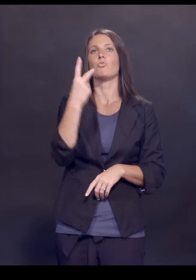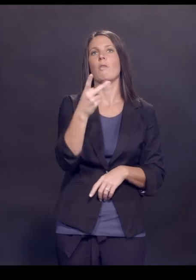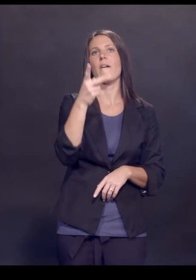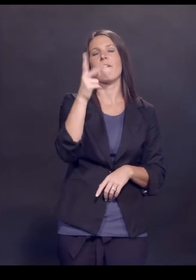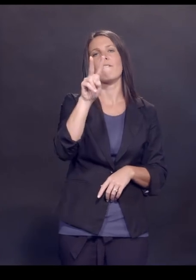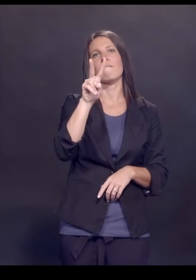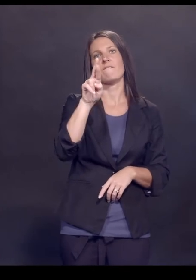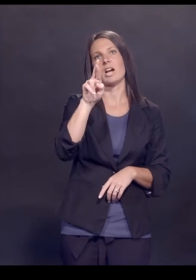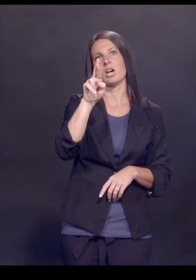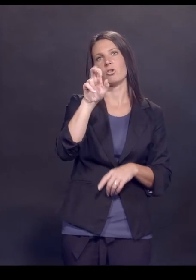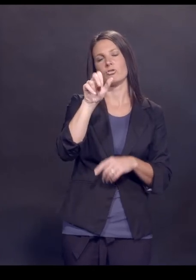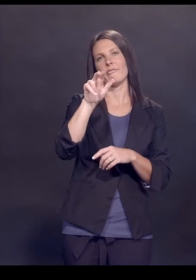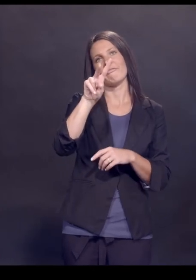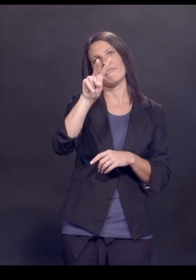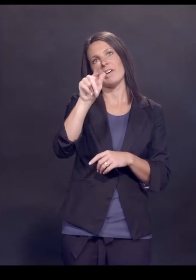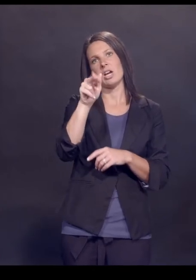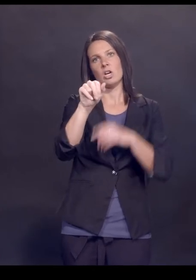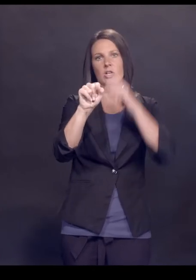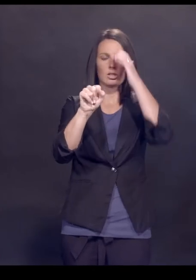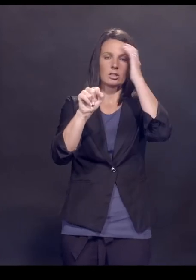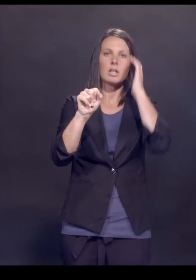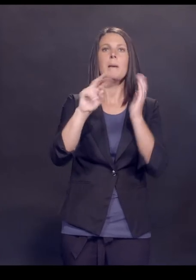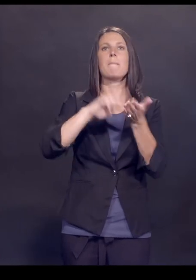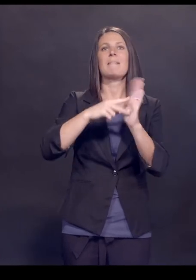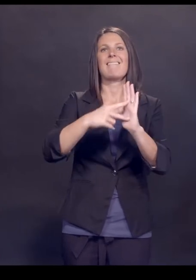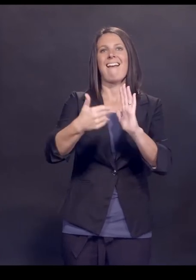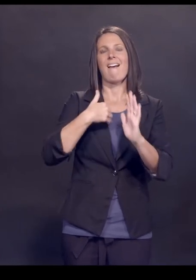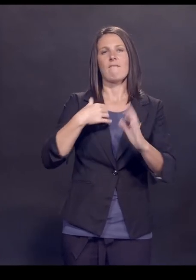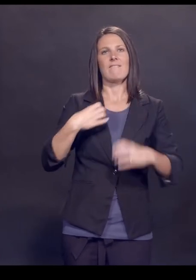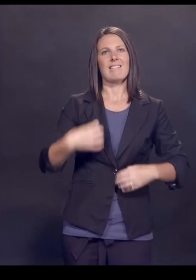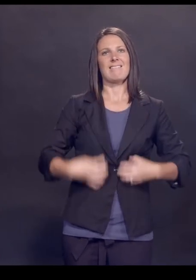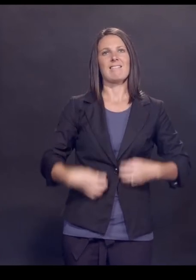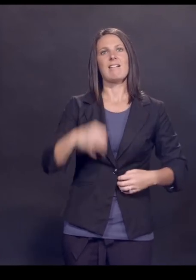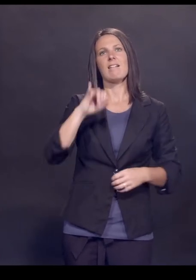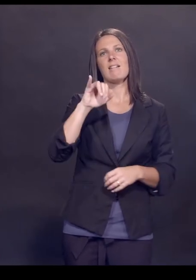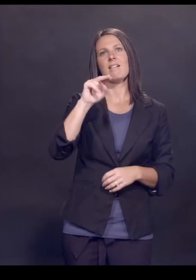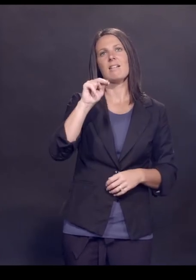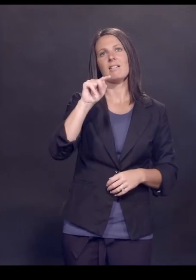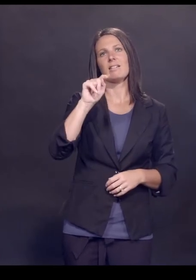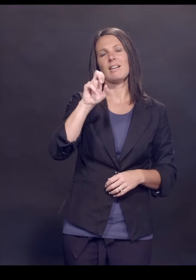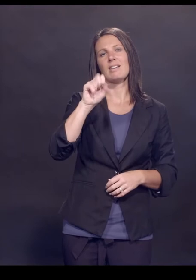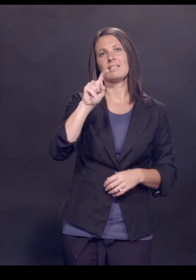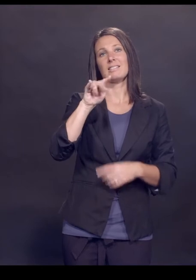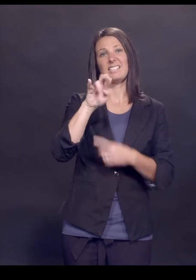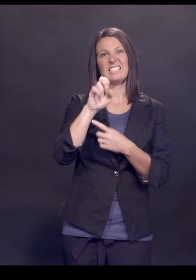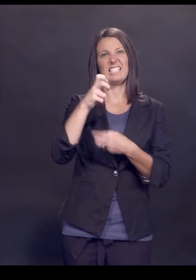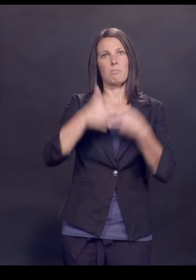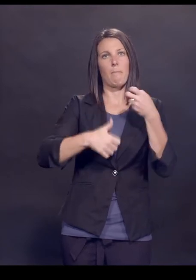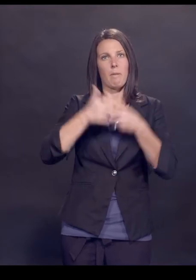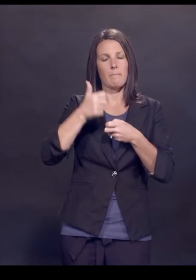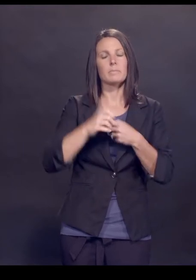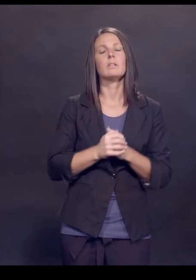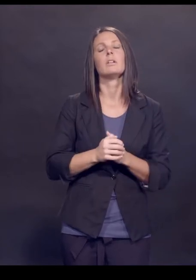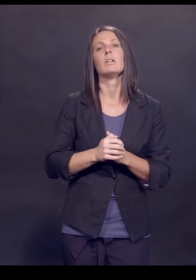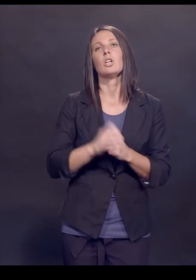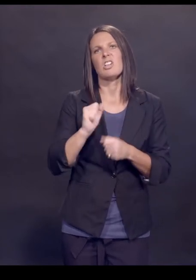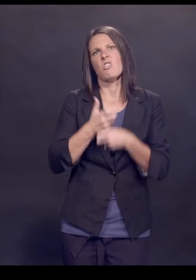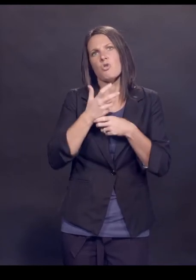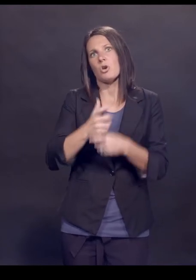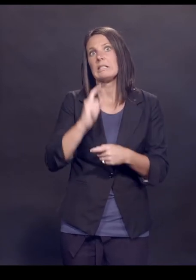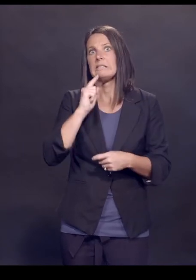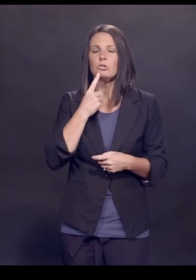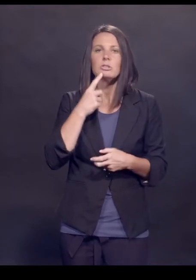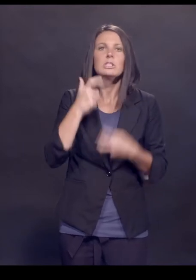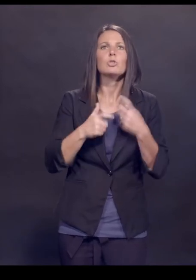something called intussusception, which is intestinal blockage, which can be severe and occasionally fatal. And so the question was, there was about